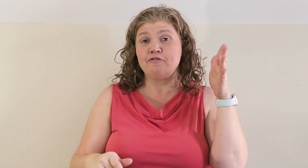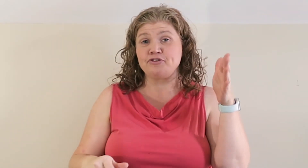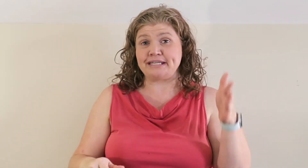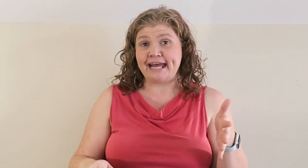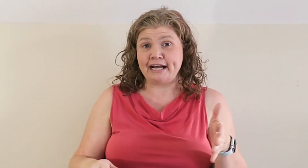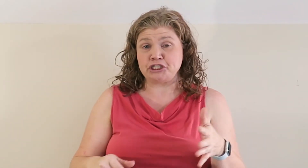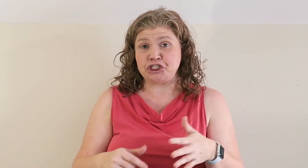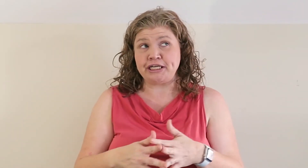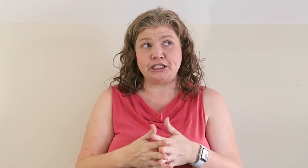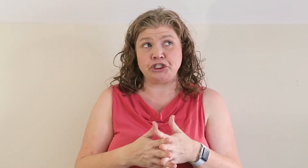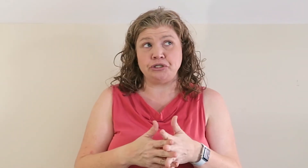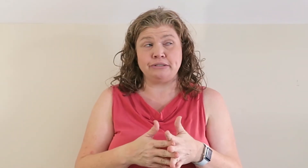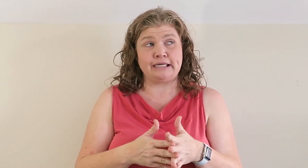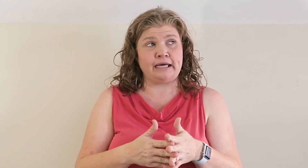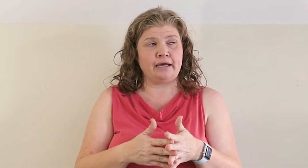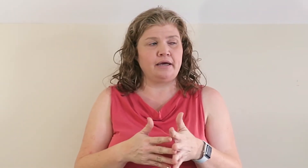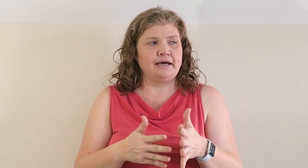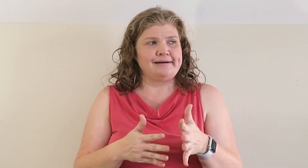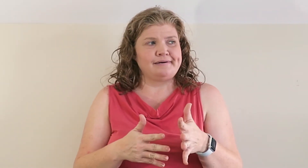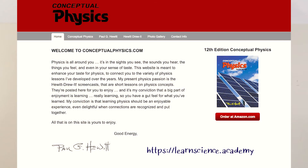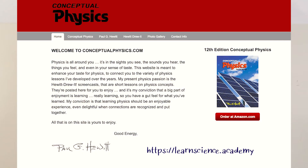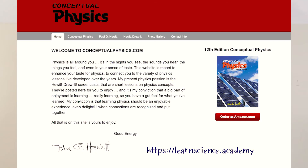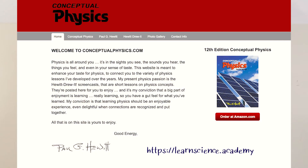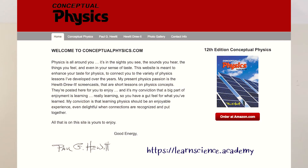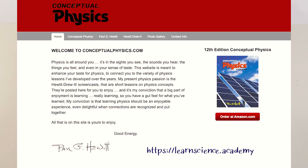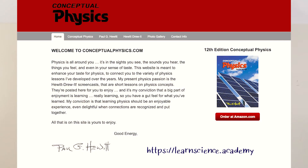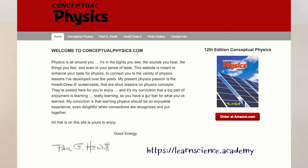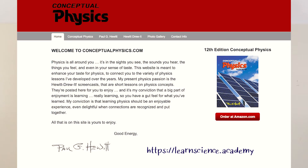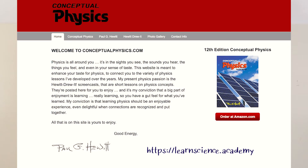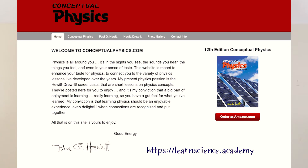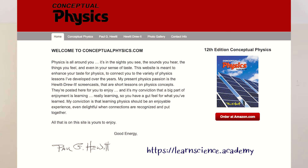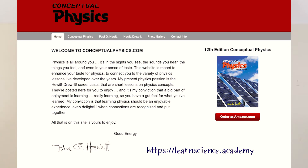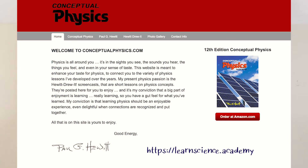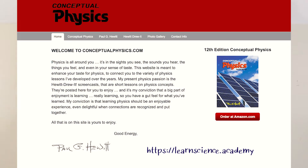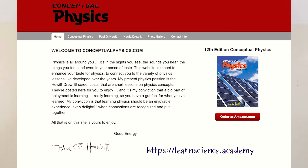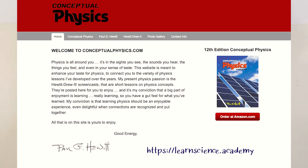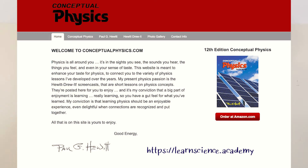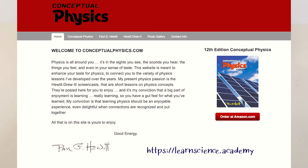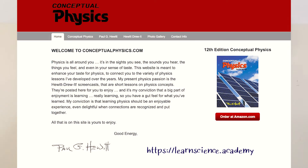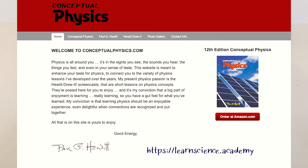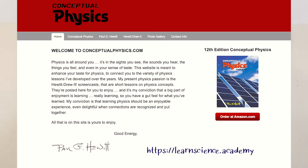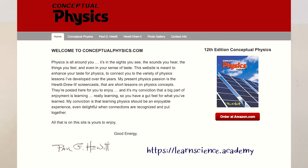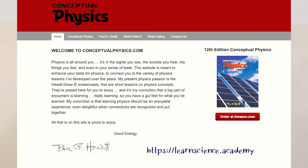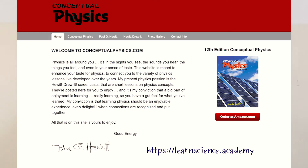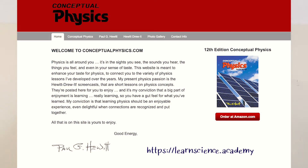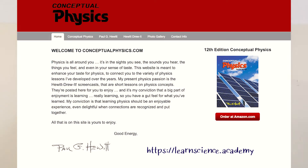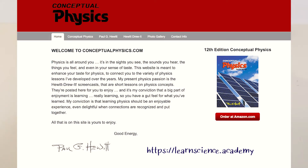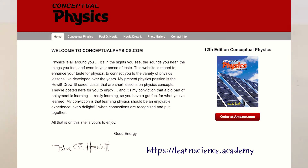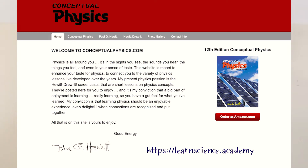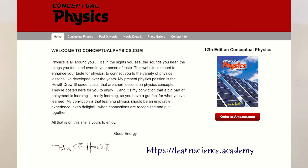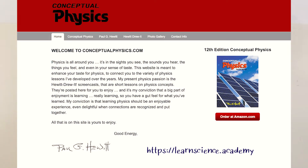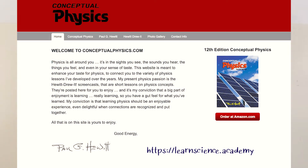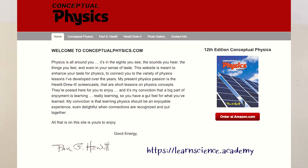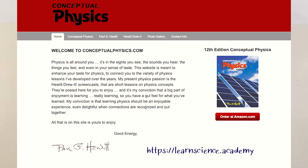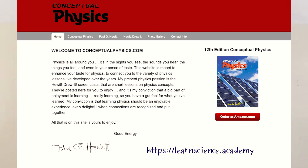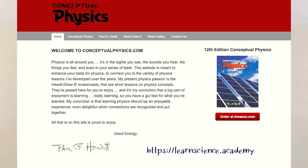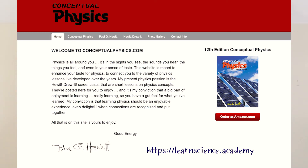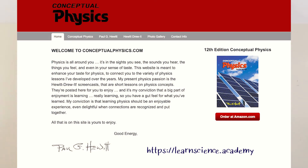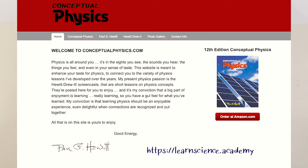For the text, she is using, I forget the name of it, but it's from Conceptual Academy. Hewitt something or